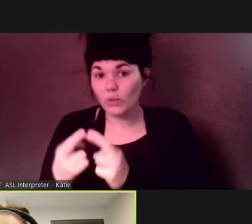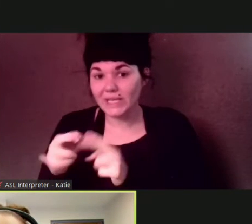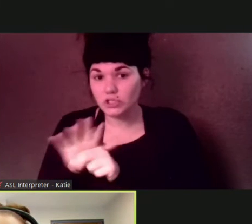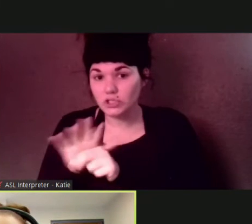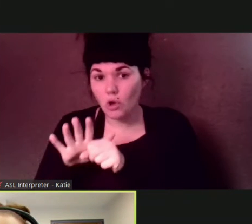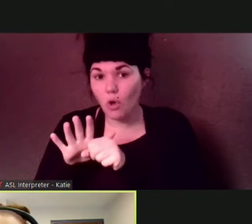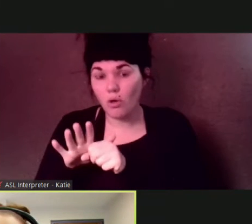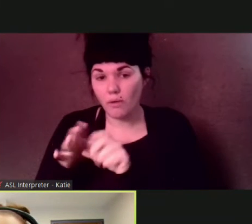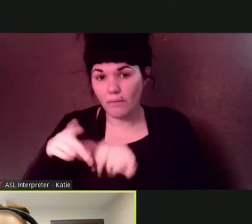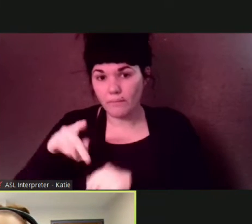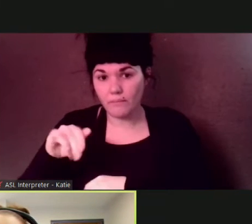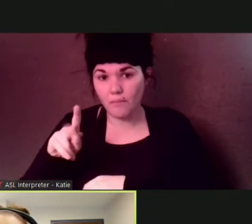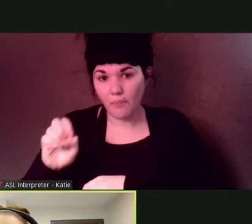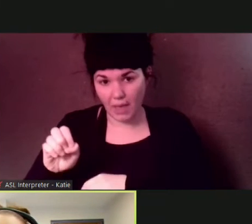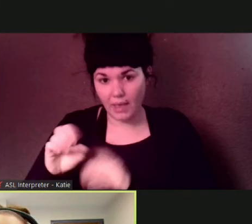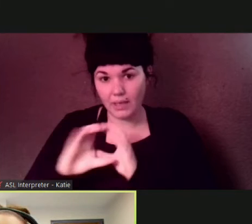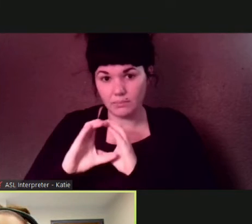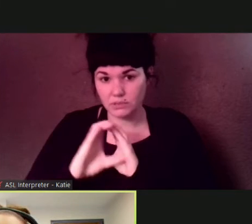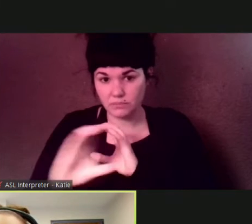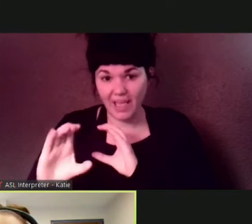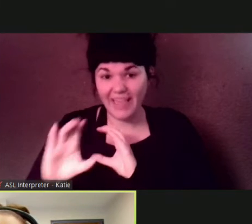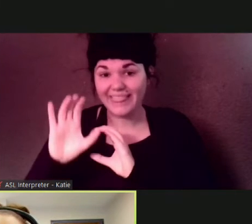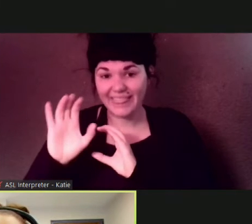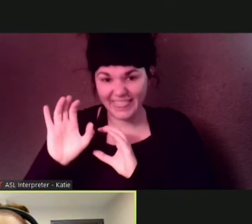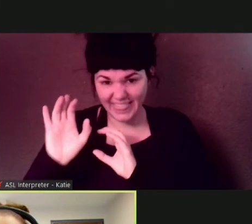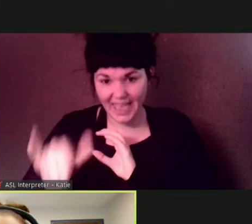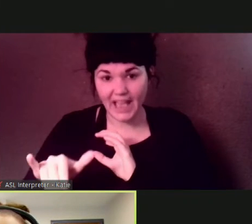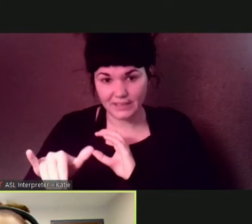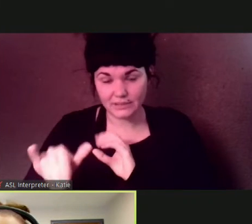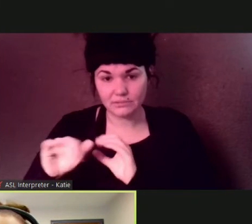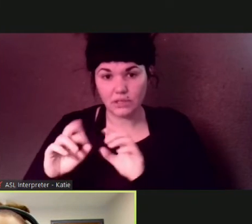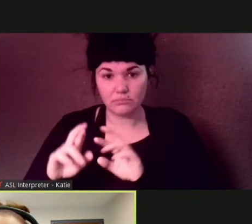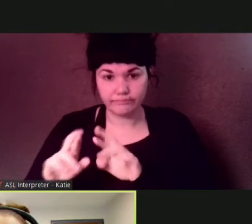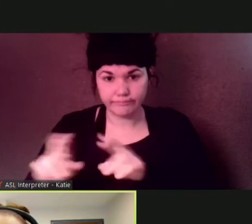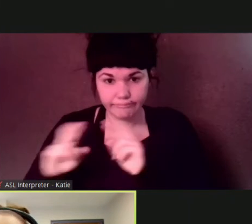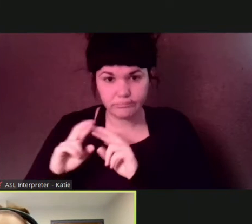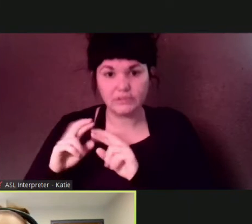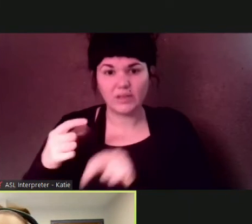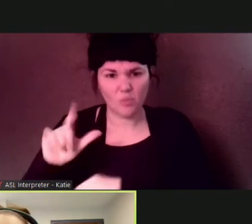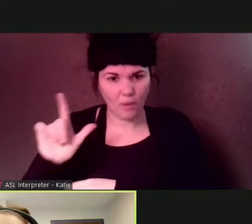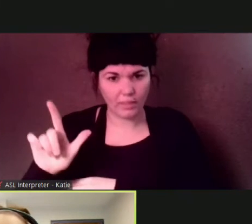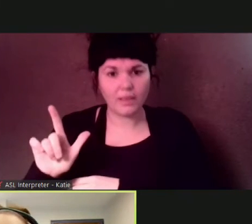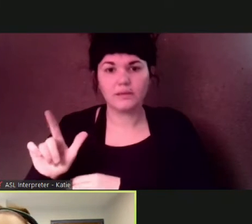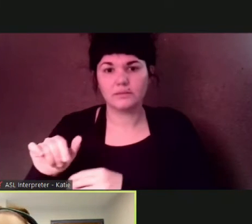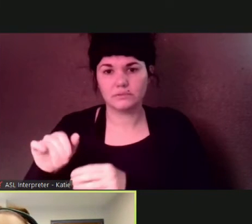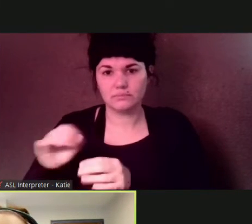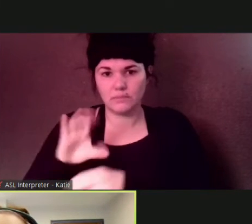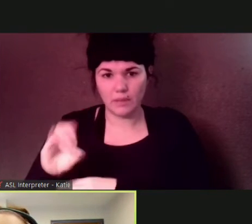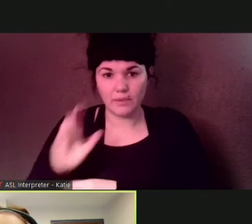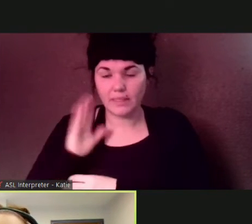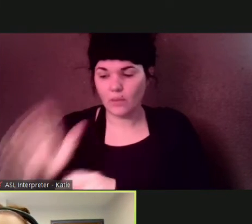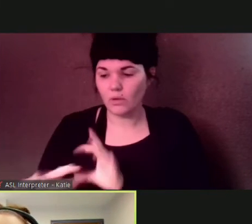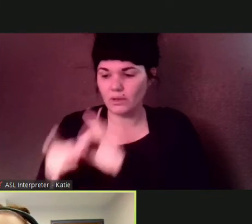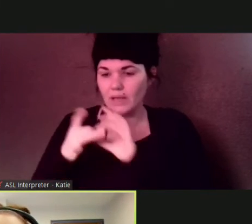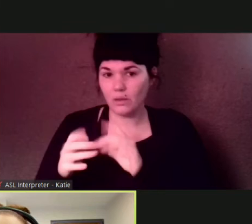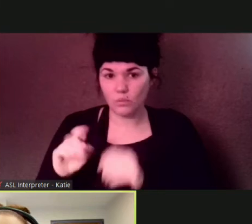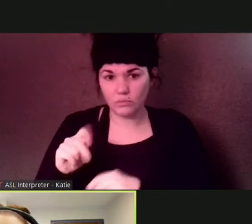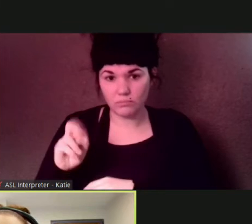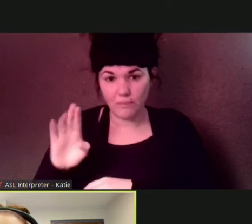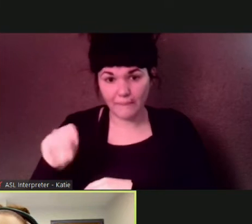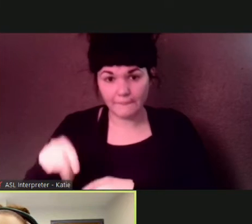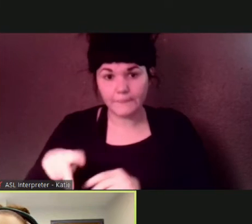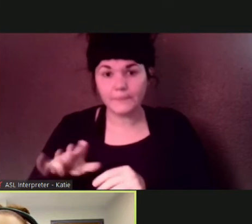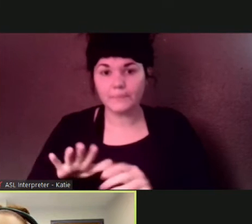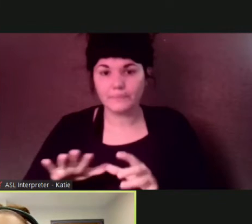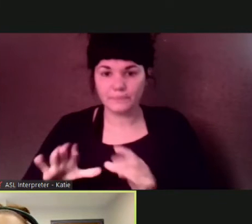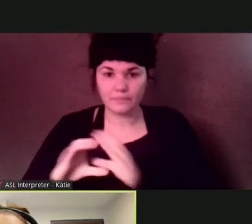to pump stations and or wet weather treatment facilities um or go to the waste water